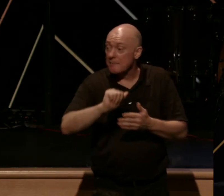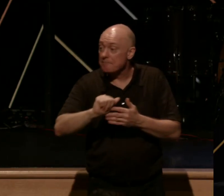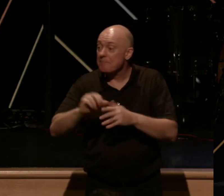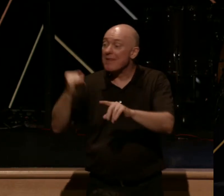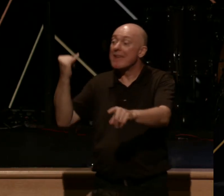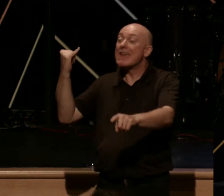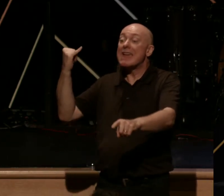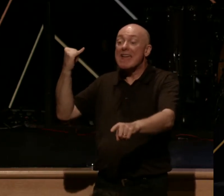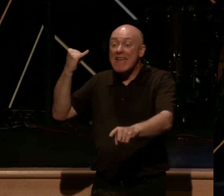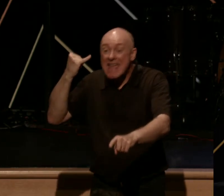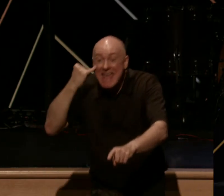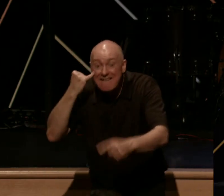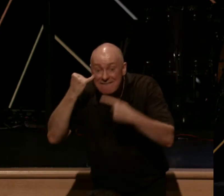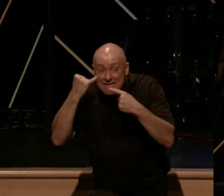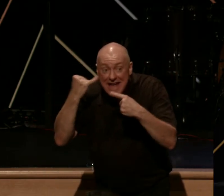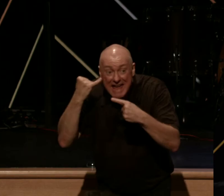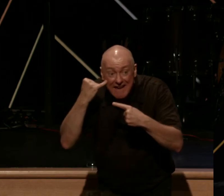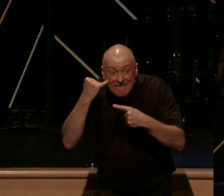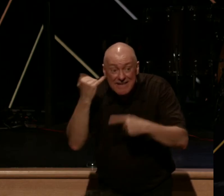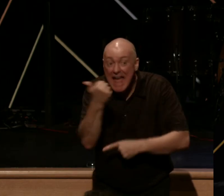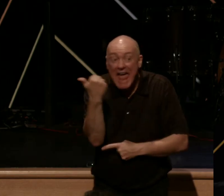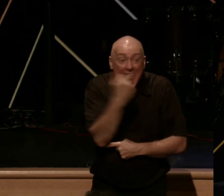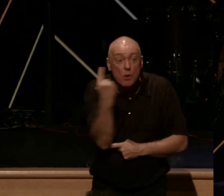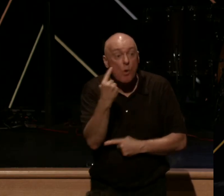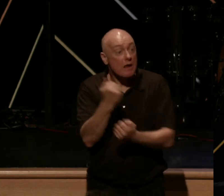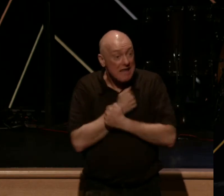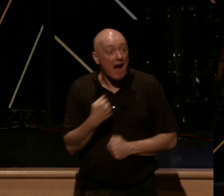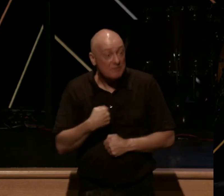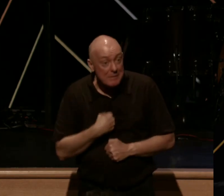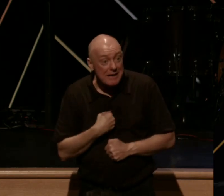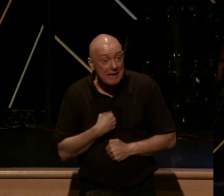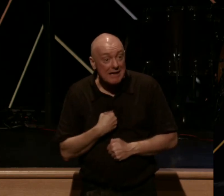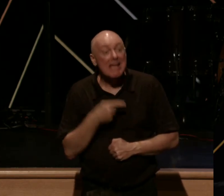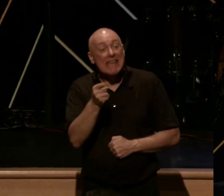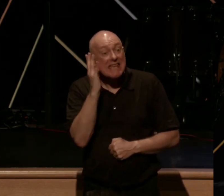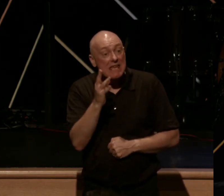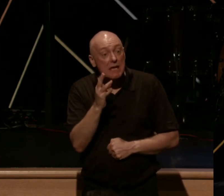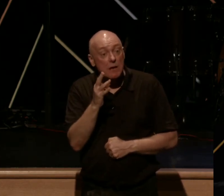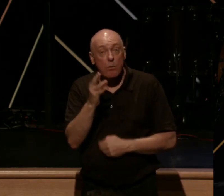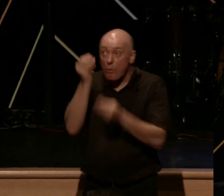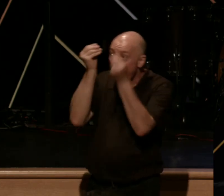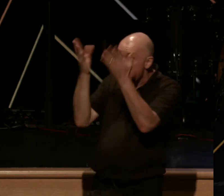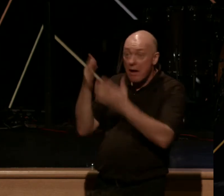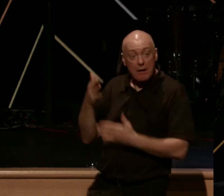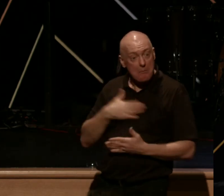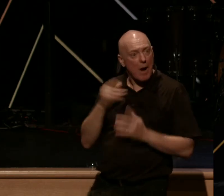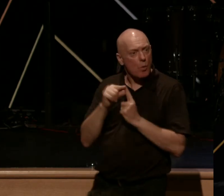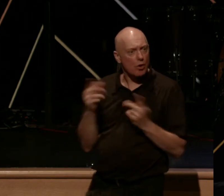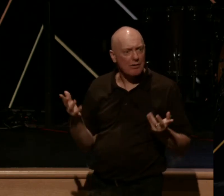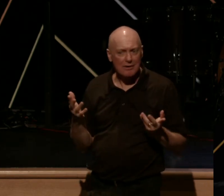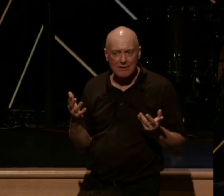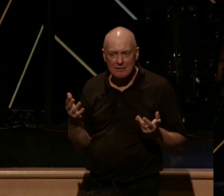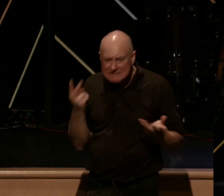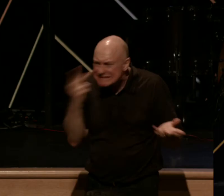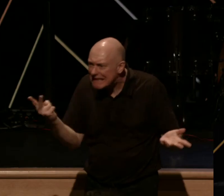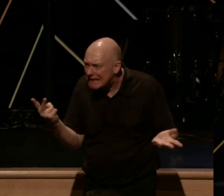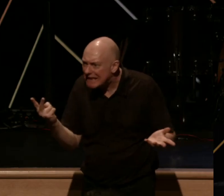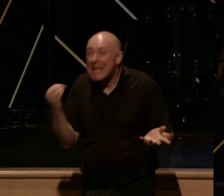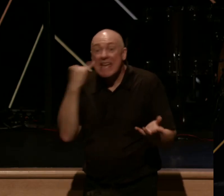If anyone loves me, he will keep my word. I think we're seeing a pattern here. If anyone loves me, he will